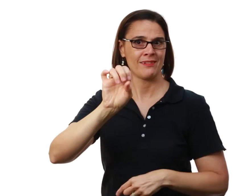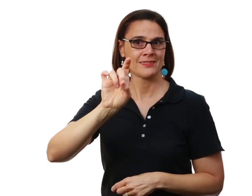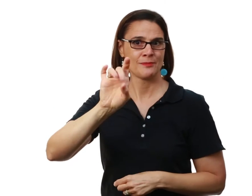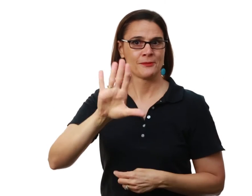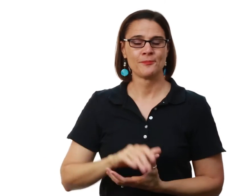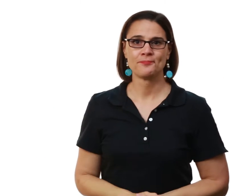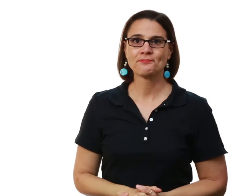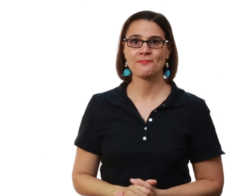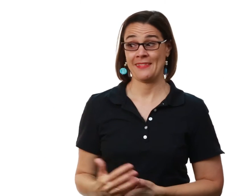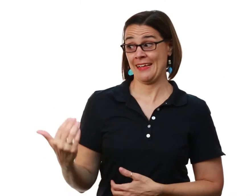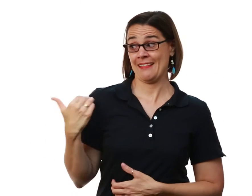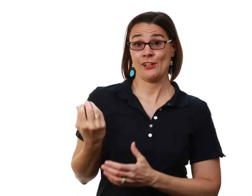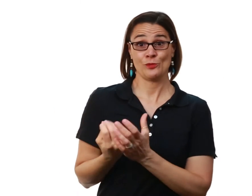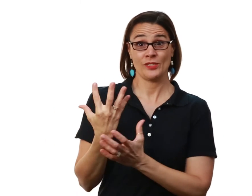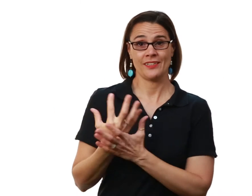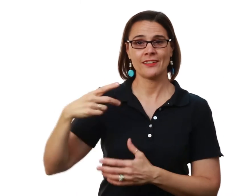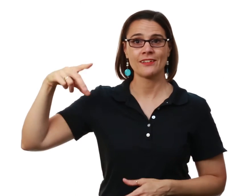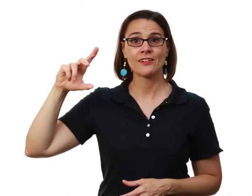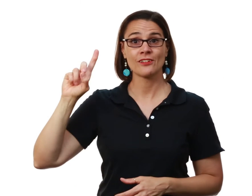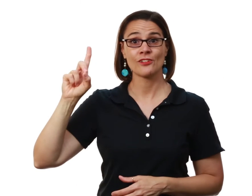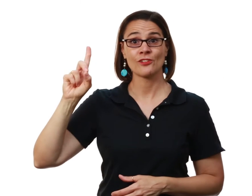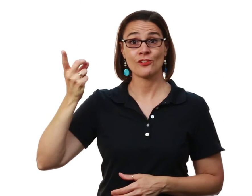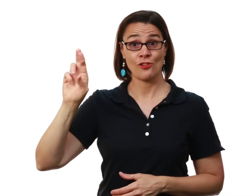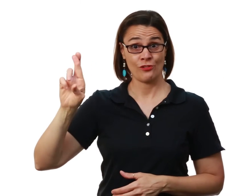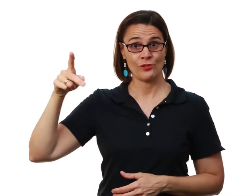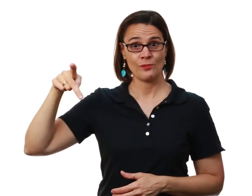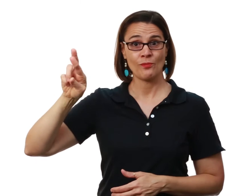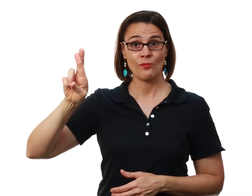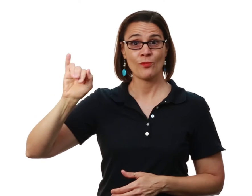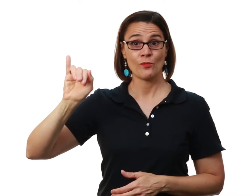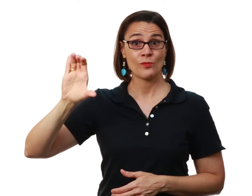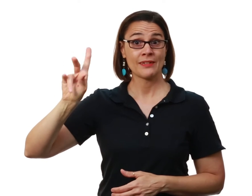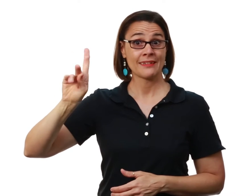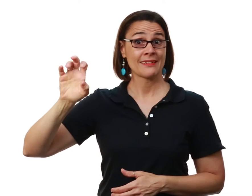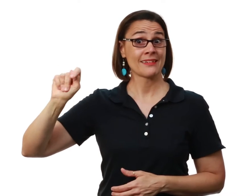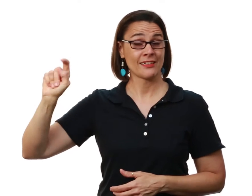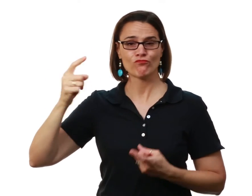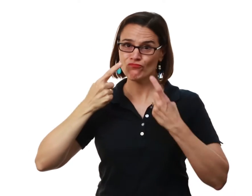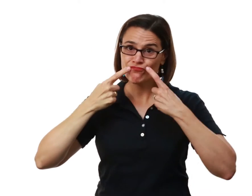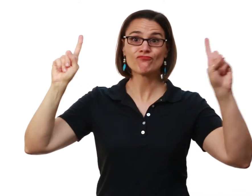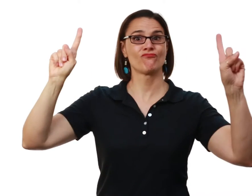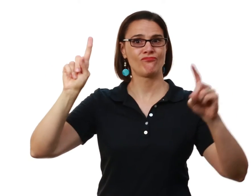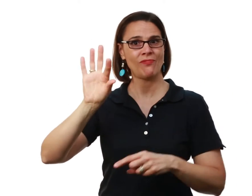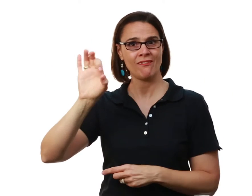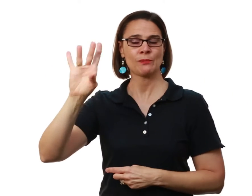at FSDB Last spring, Dr. Prickett announced that